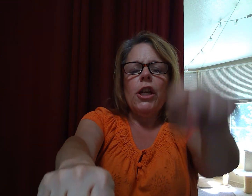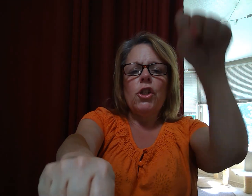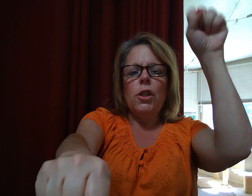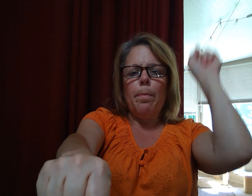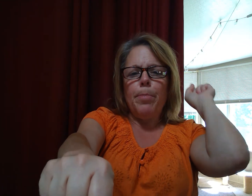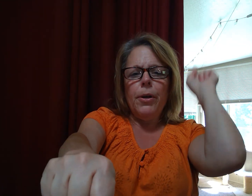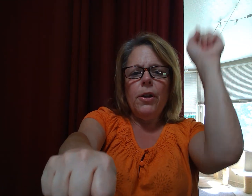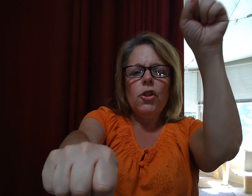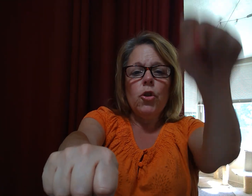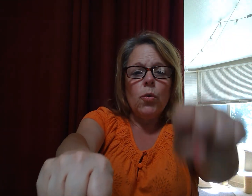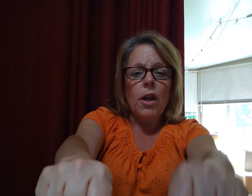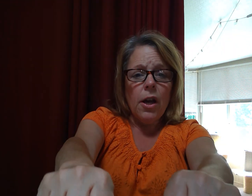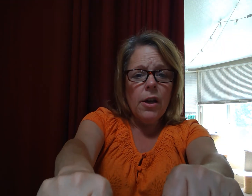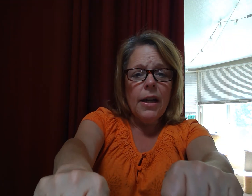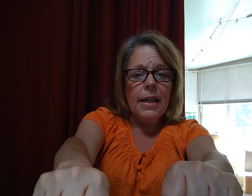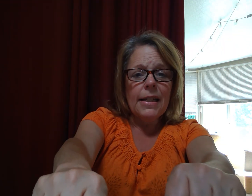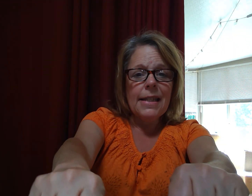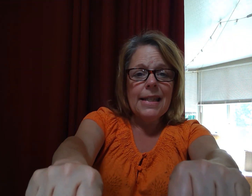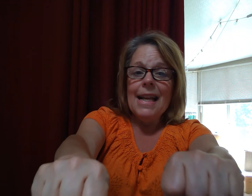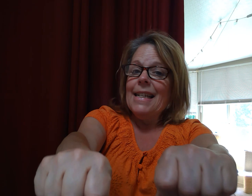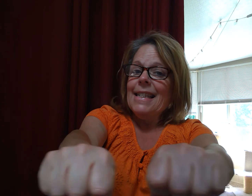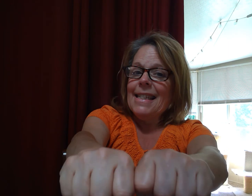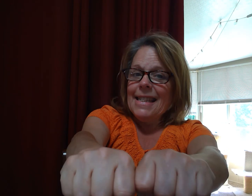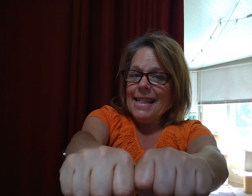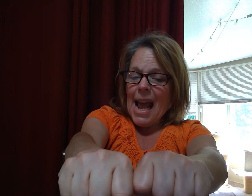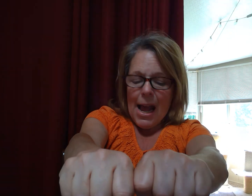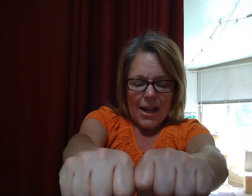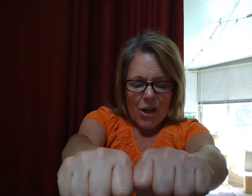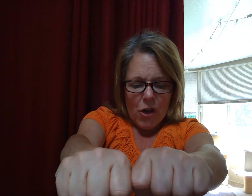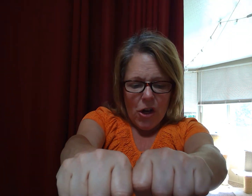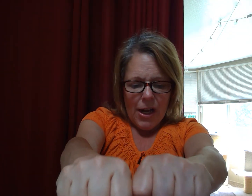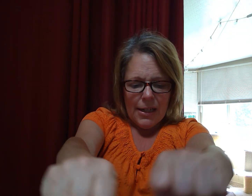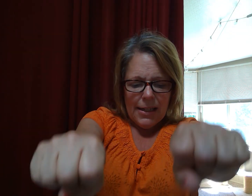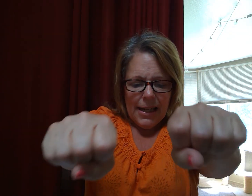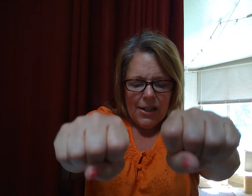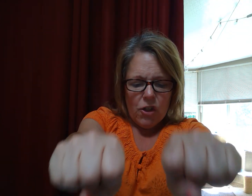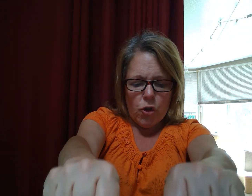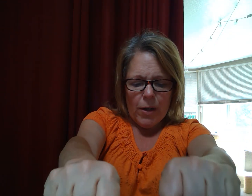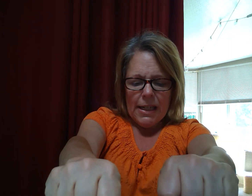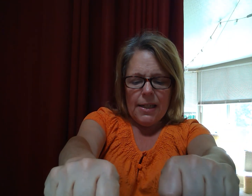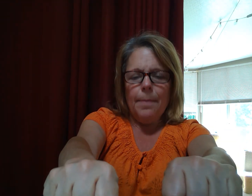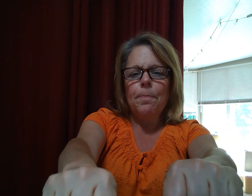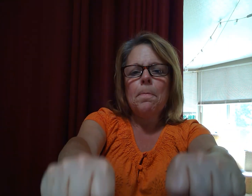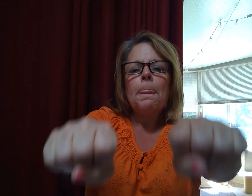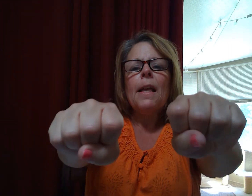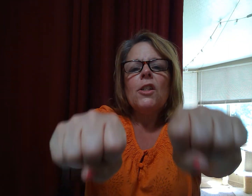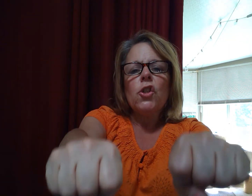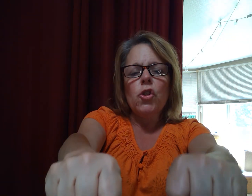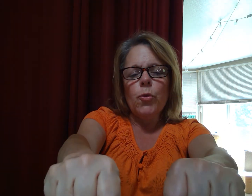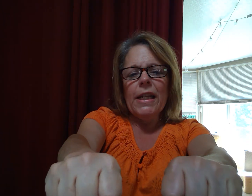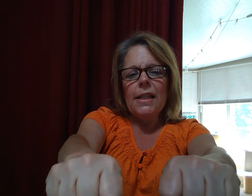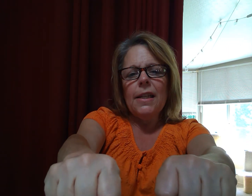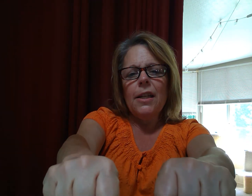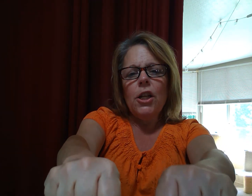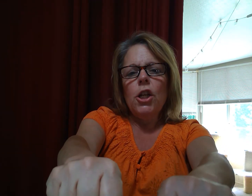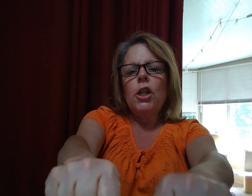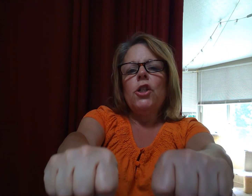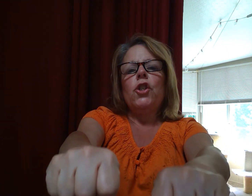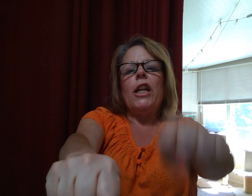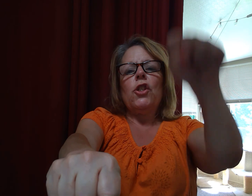Change the p to c and it's snack. Good. Say street. Street. Change